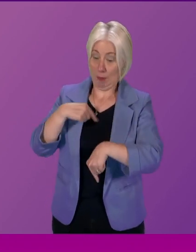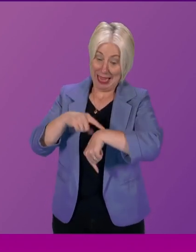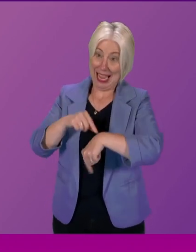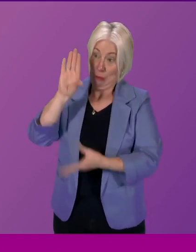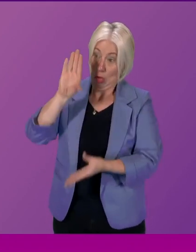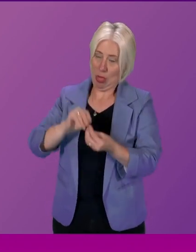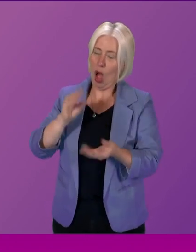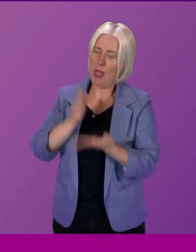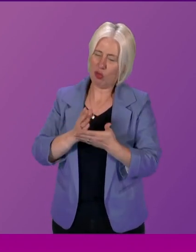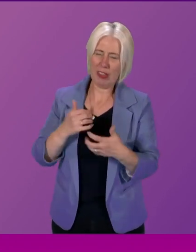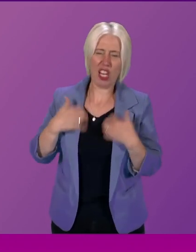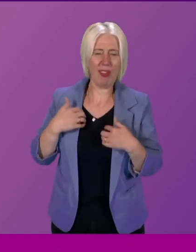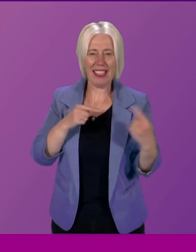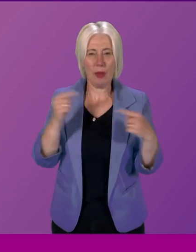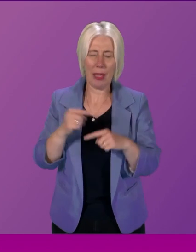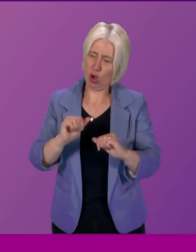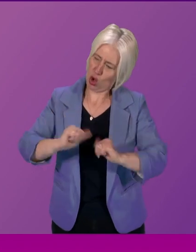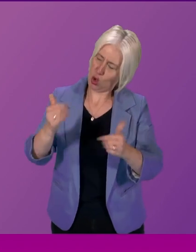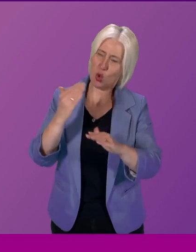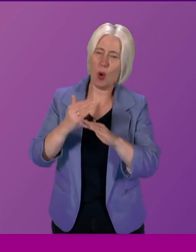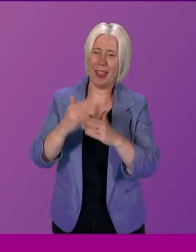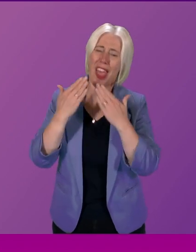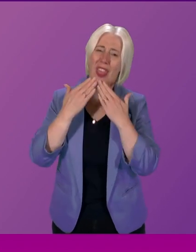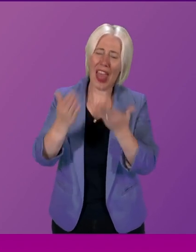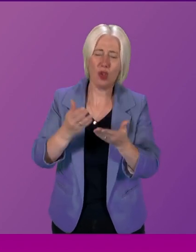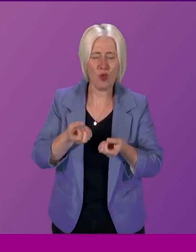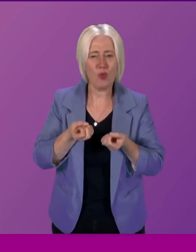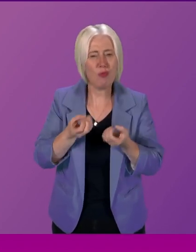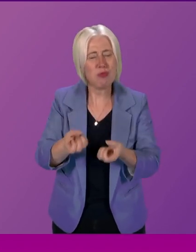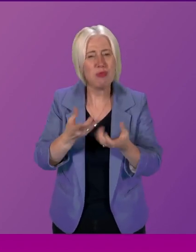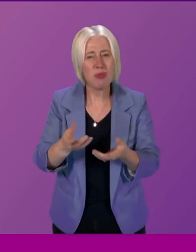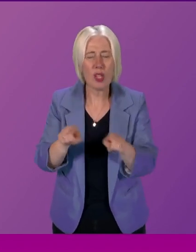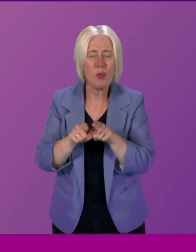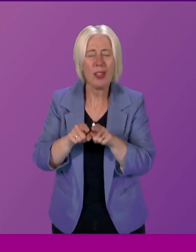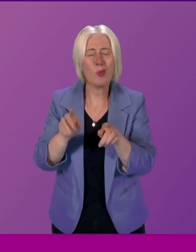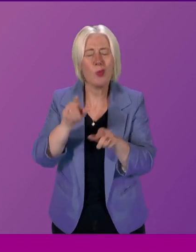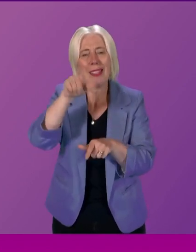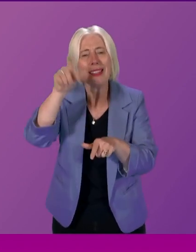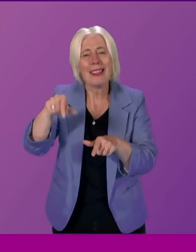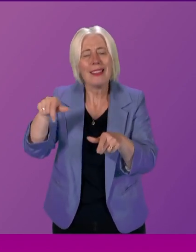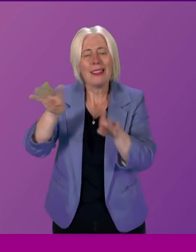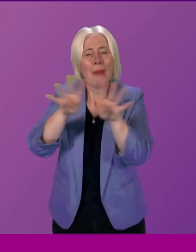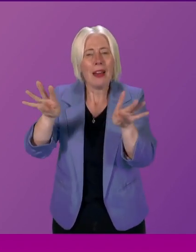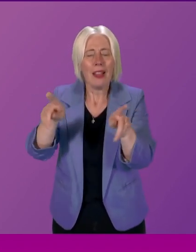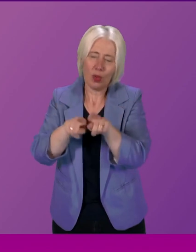debate it's an excellent piece of work I thank everyone who contributed particularly the citizens panel themselves presiding officer